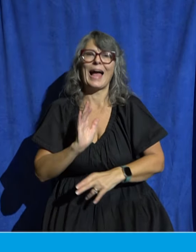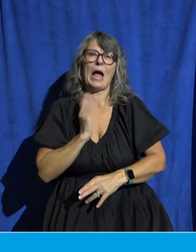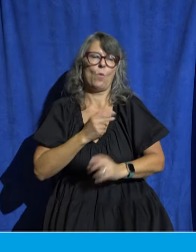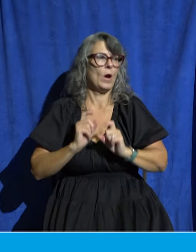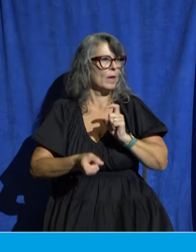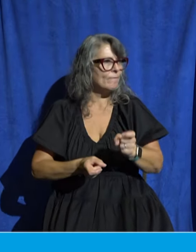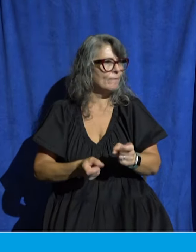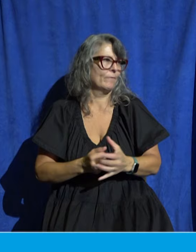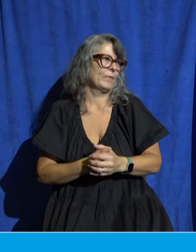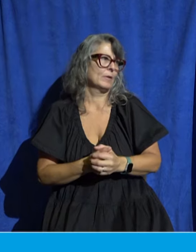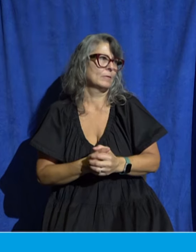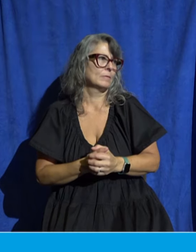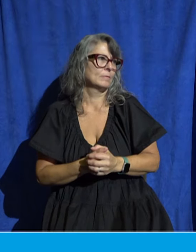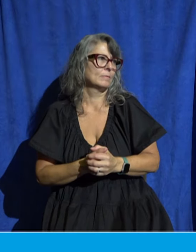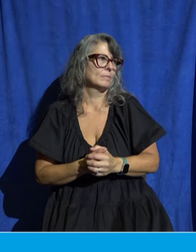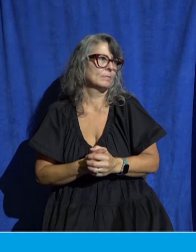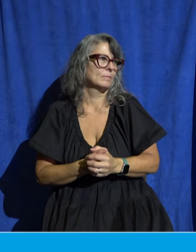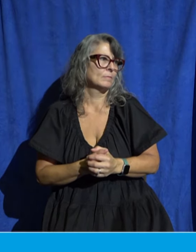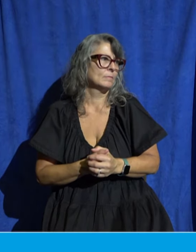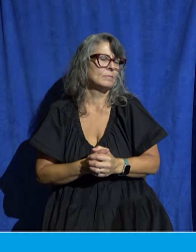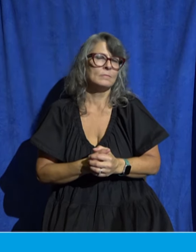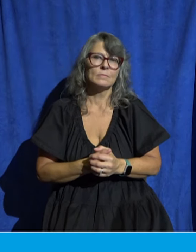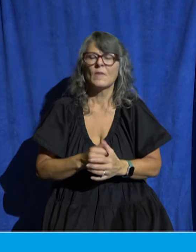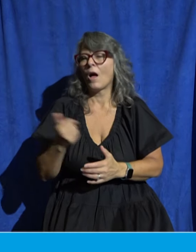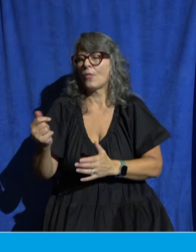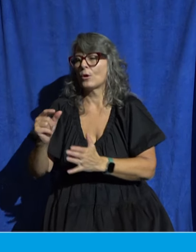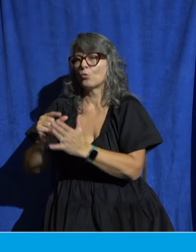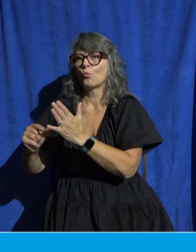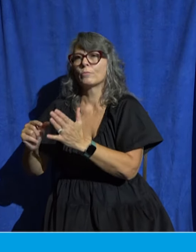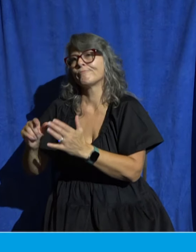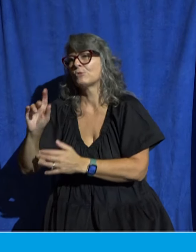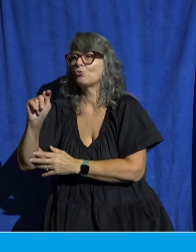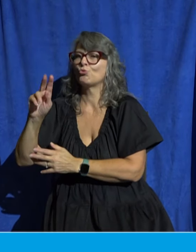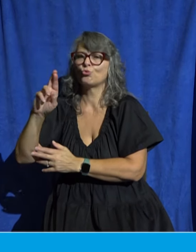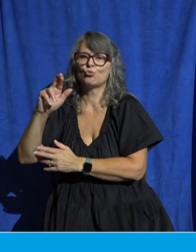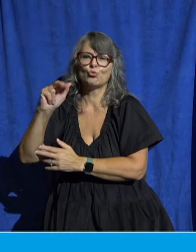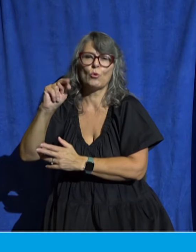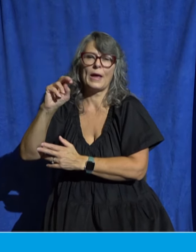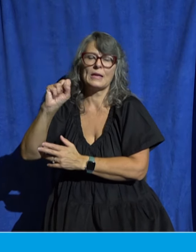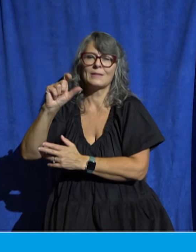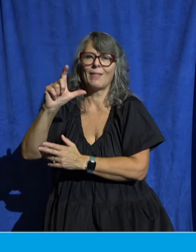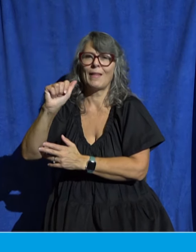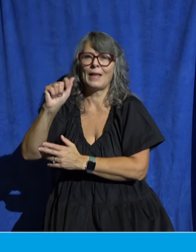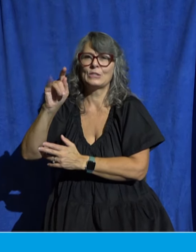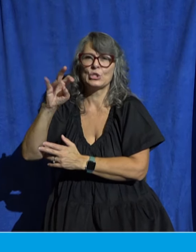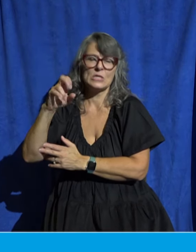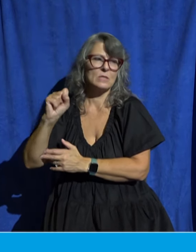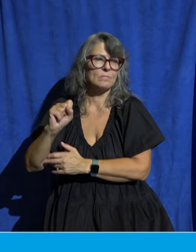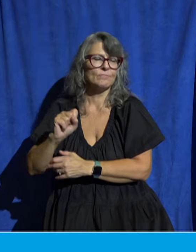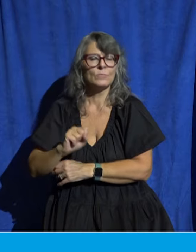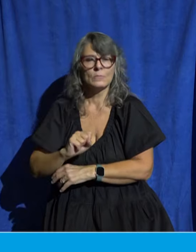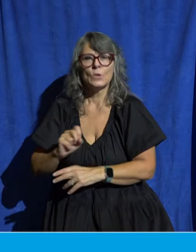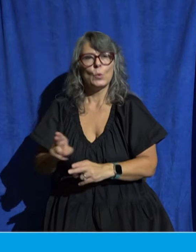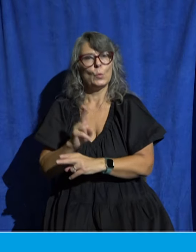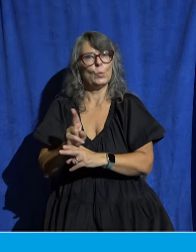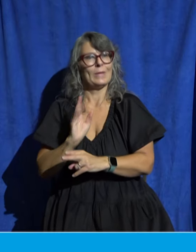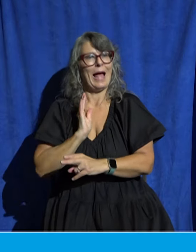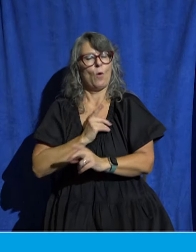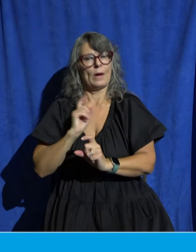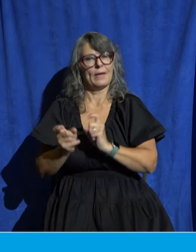clear. Other translations will say each of us are to use them accordingly or properly. And then he goes on